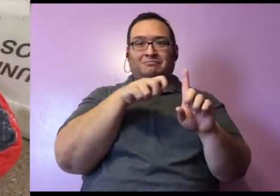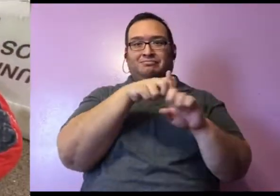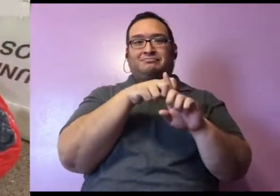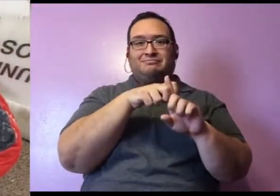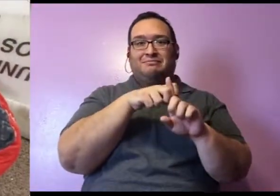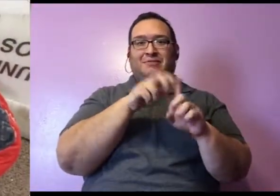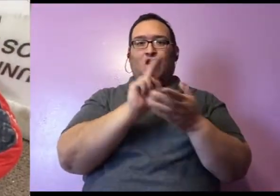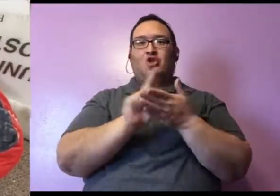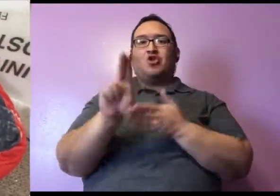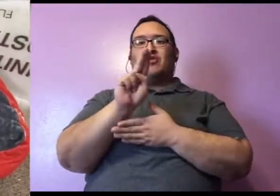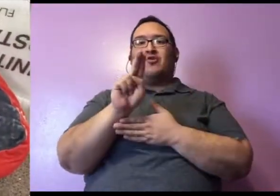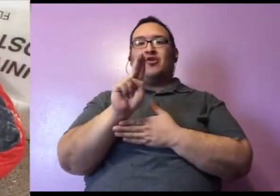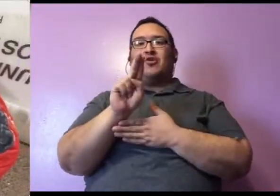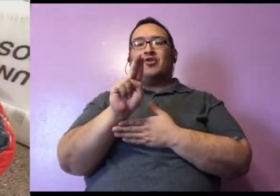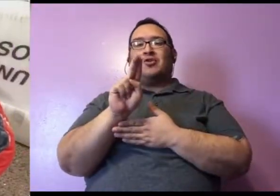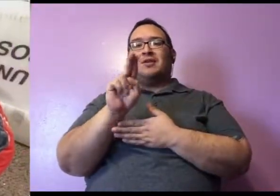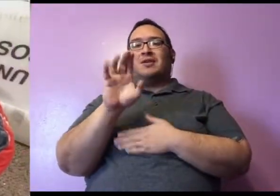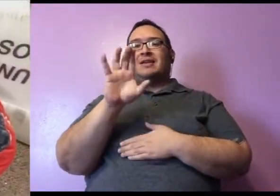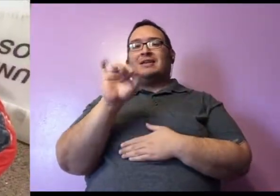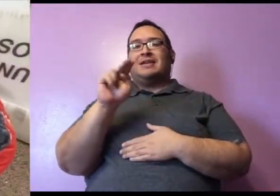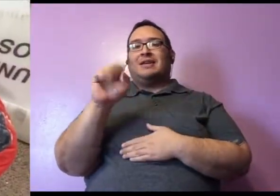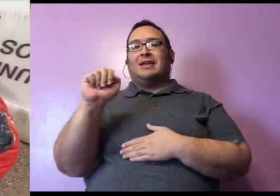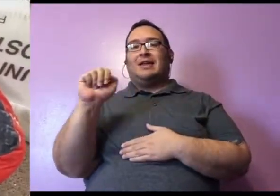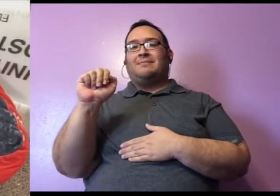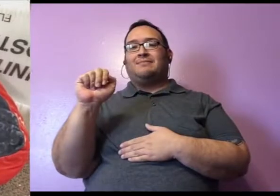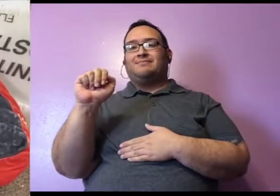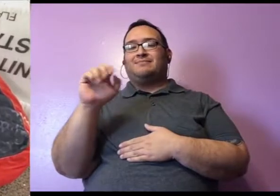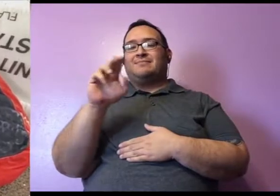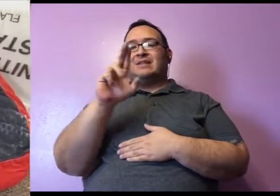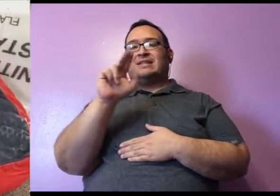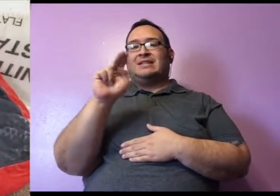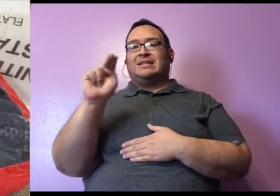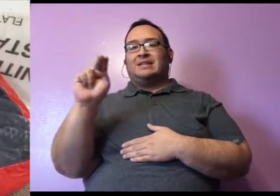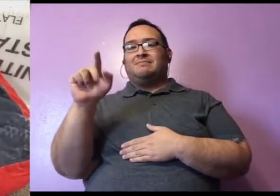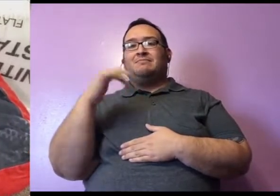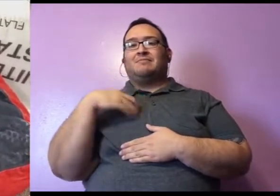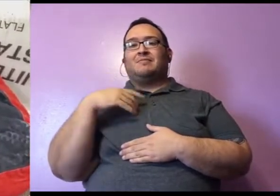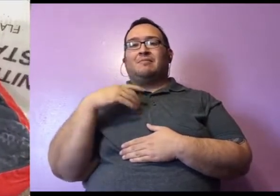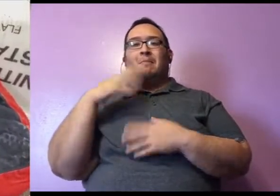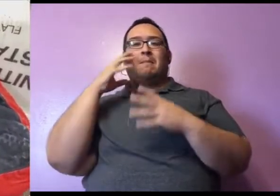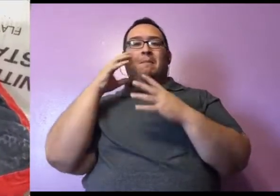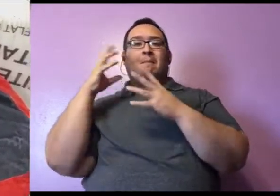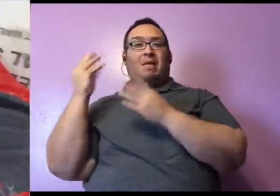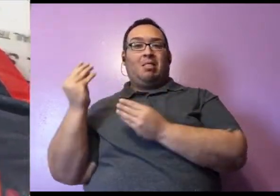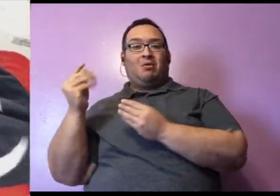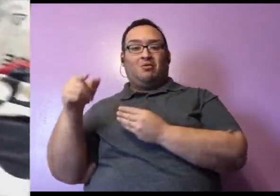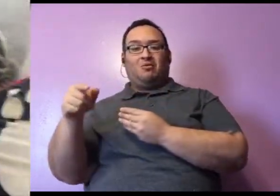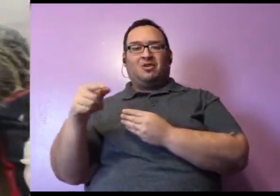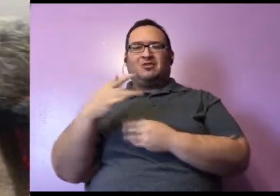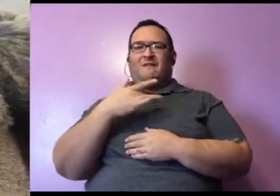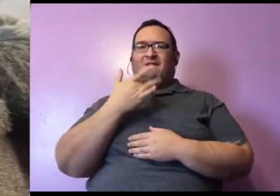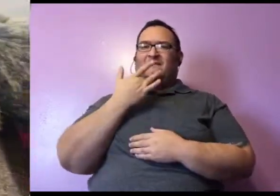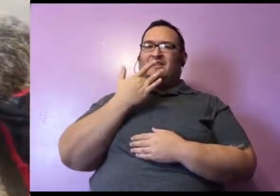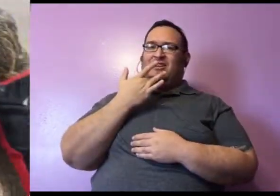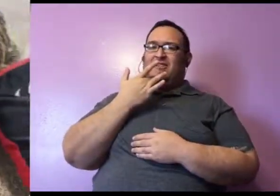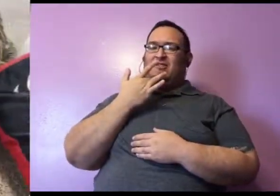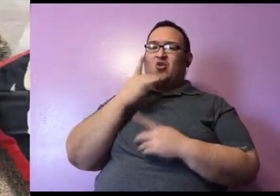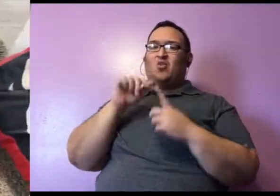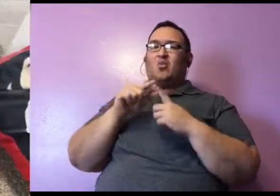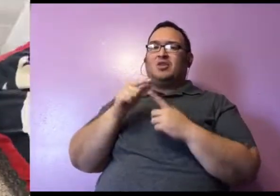that University of Cincinnati Bearcat pillow seems to be Lucille's favorite toy. She likes to snuggle with it. When she